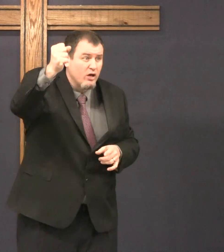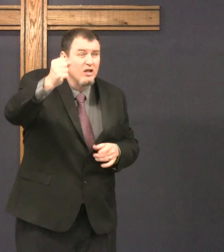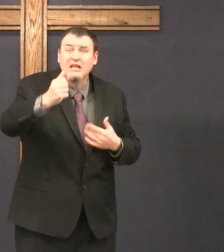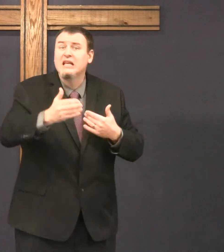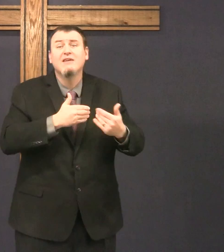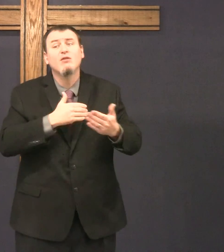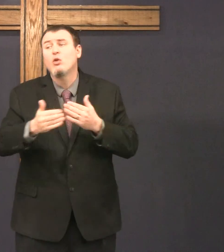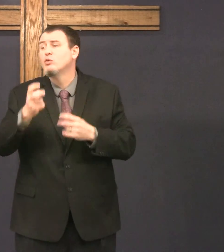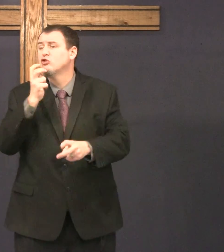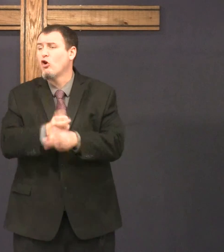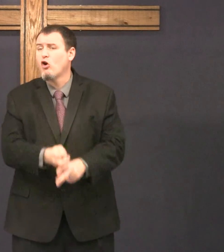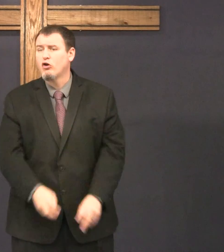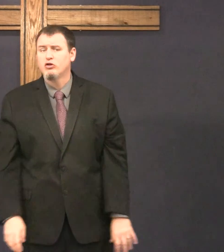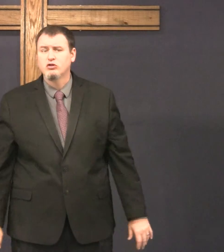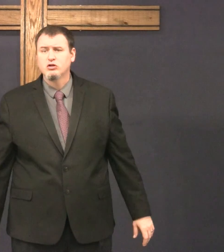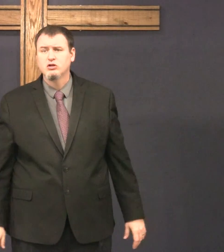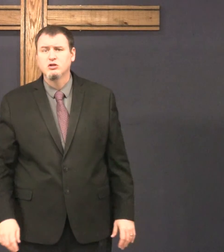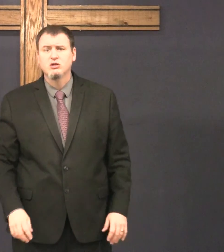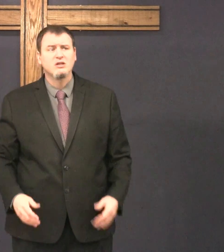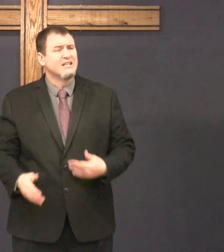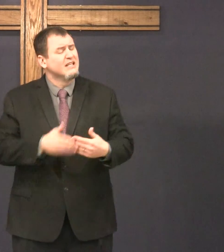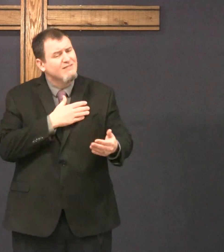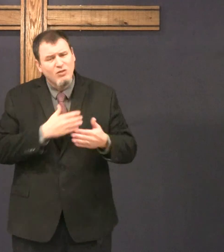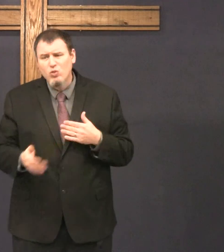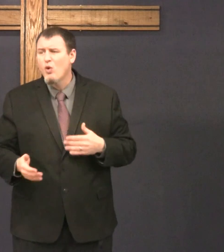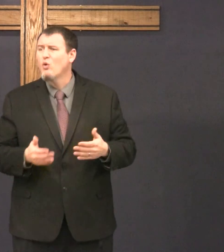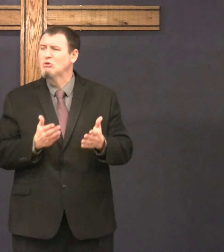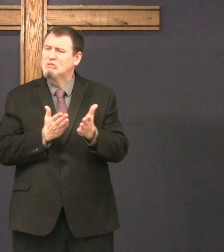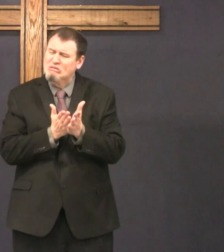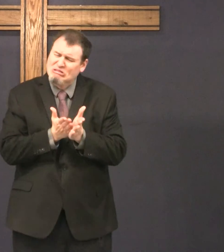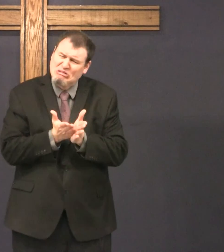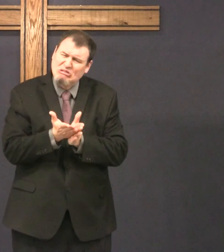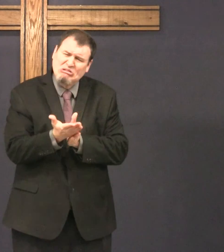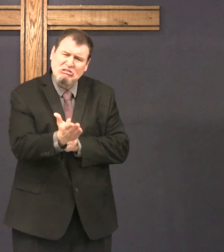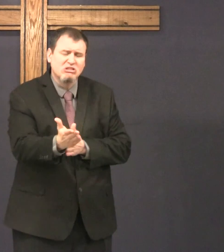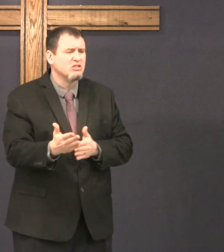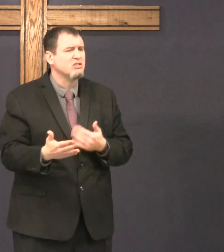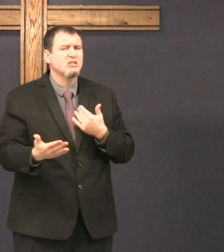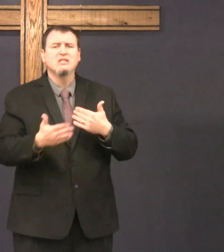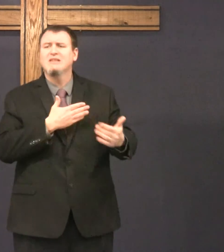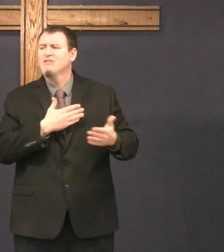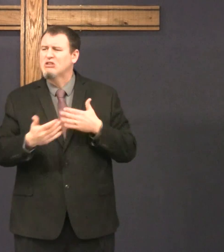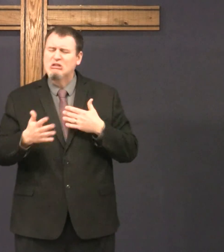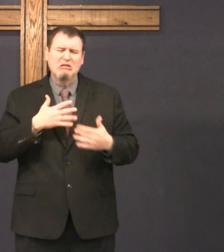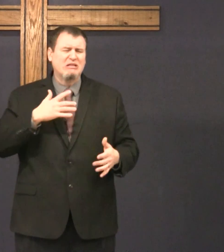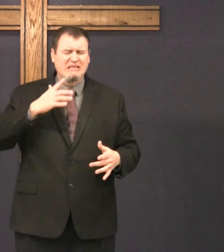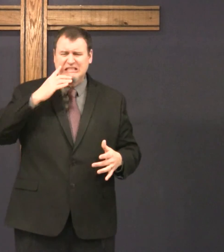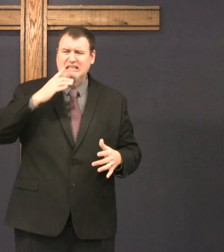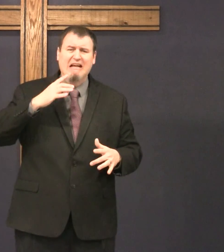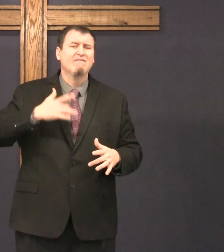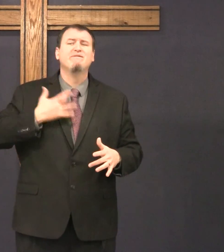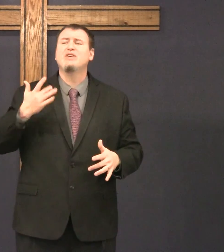I'm not going to run. I'm going to stay faithful. Hold on. It's better how hard. Even